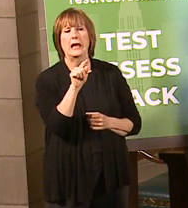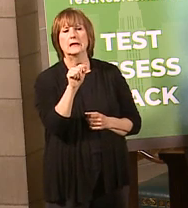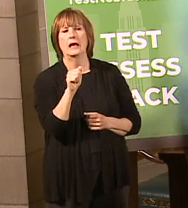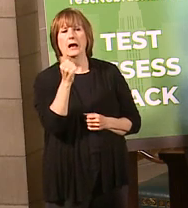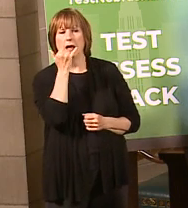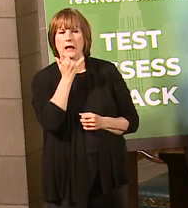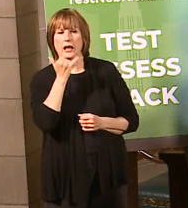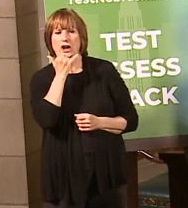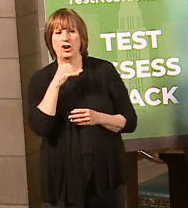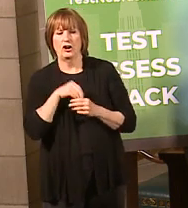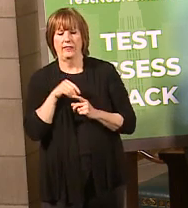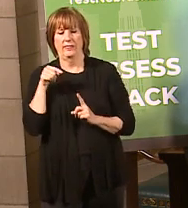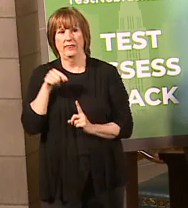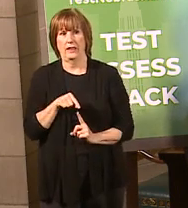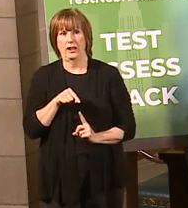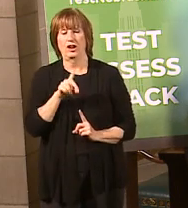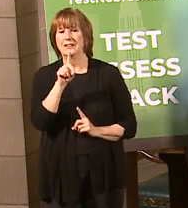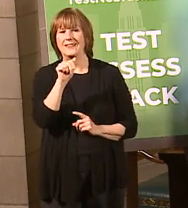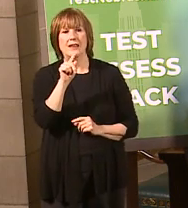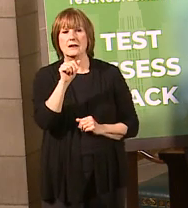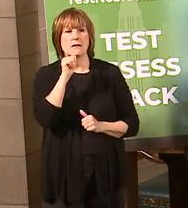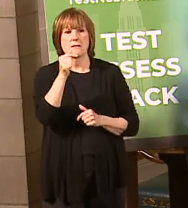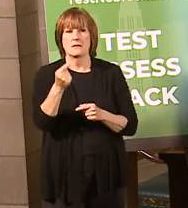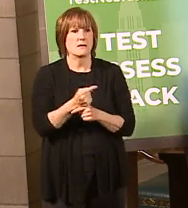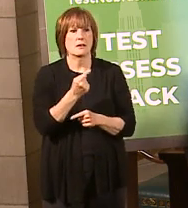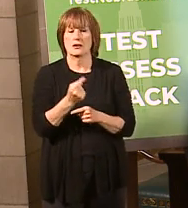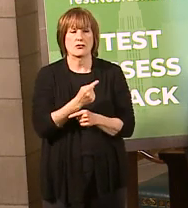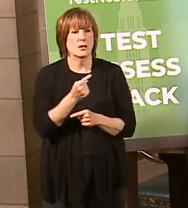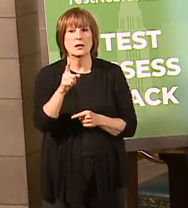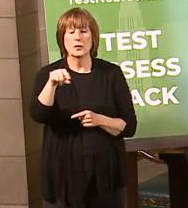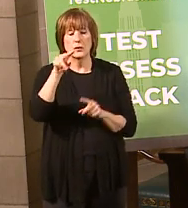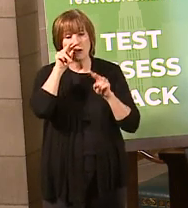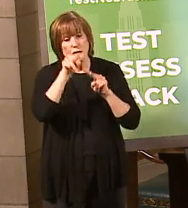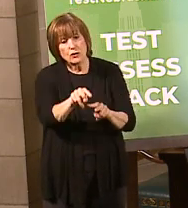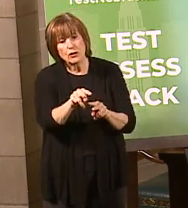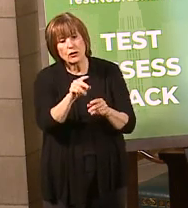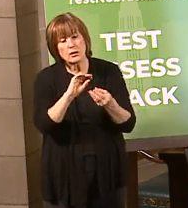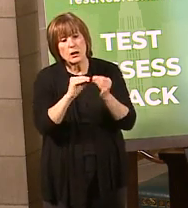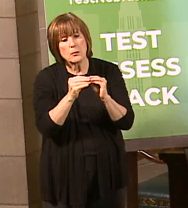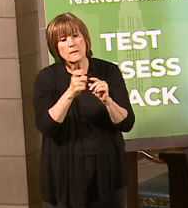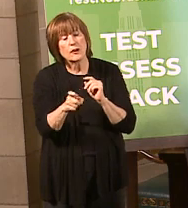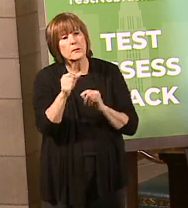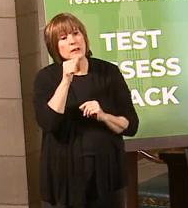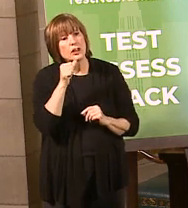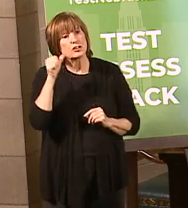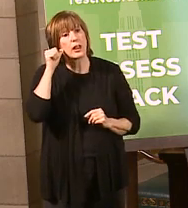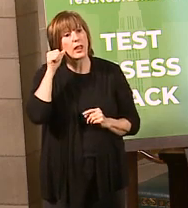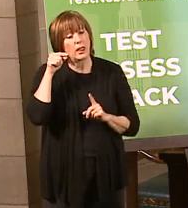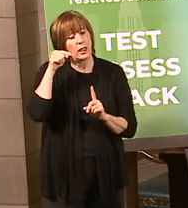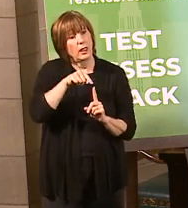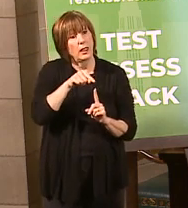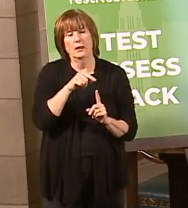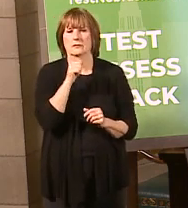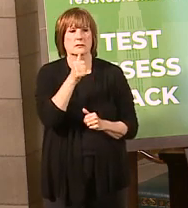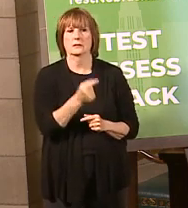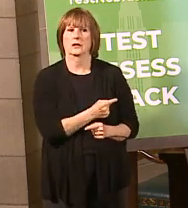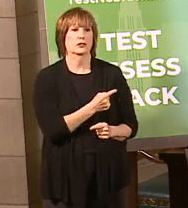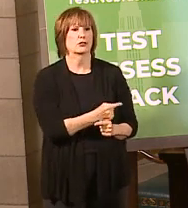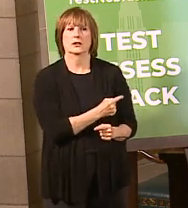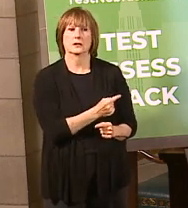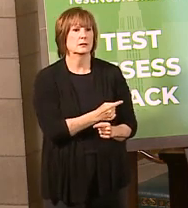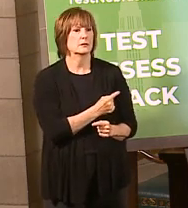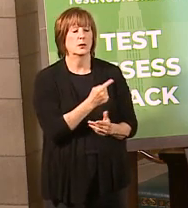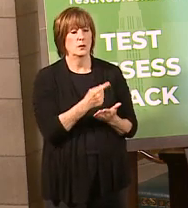in that, so the data out there is not accurate. So anybody looking at the data from yesterday, that data is not accurate.